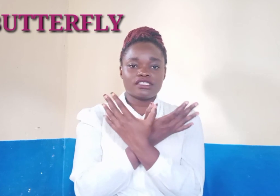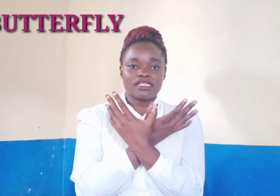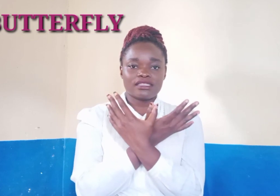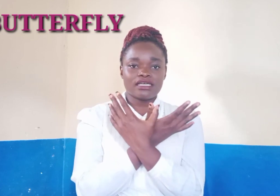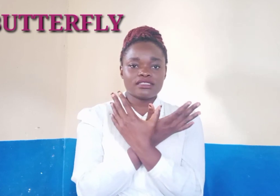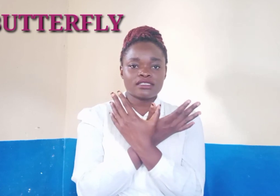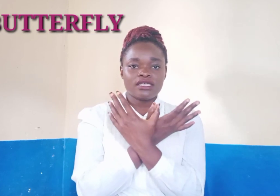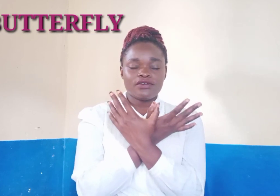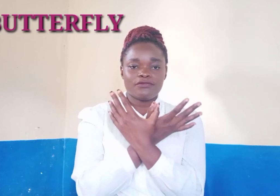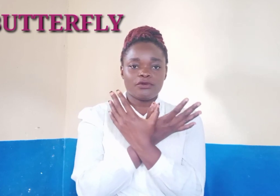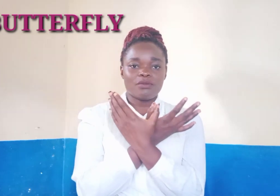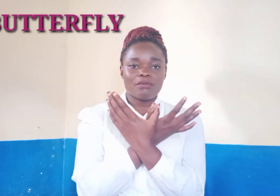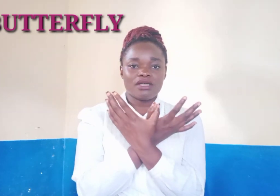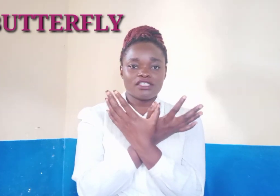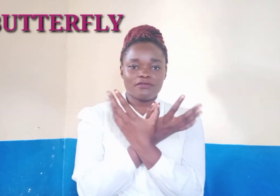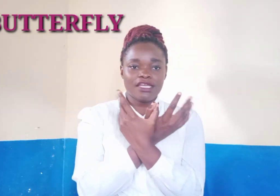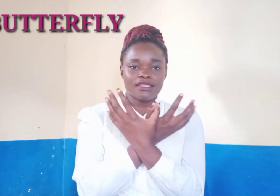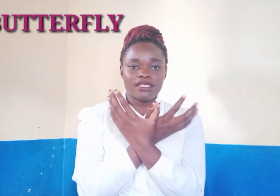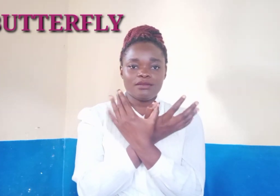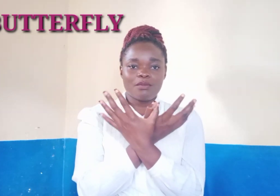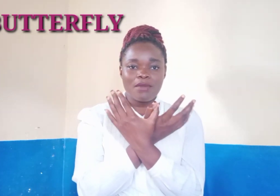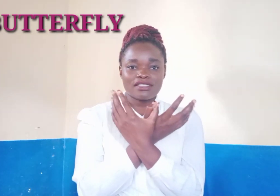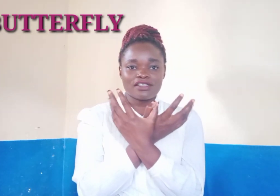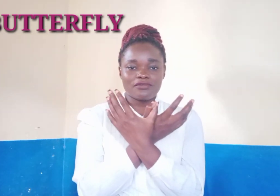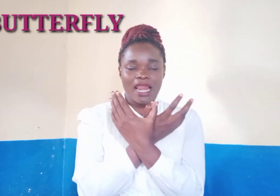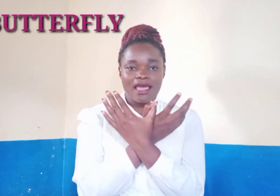it like that for my butterfly then butterfly